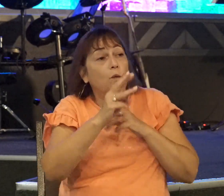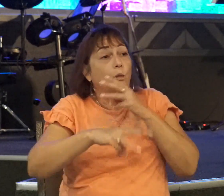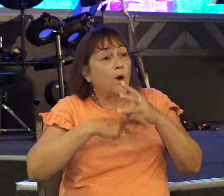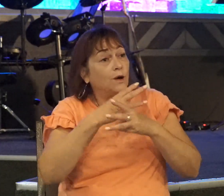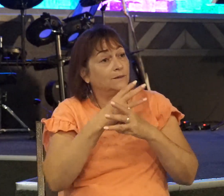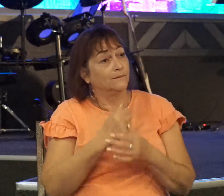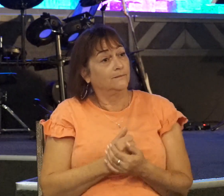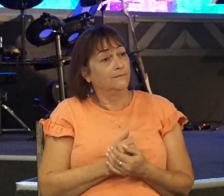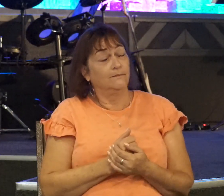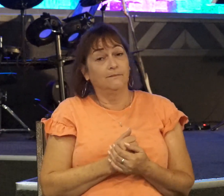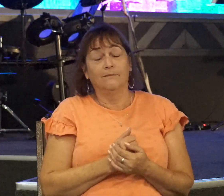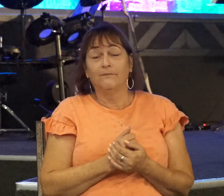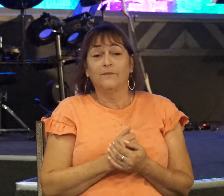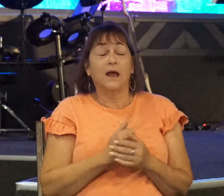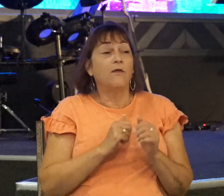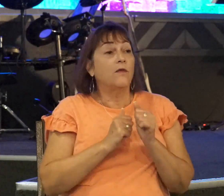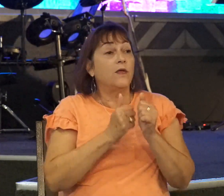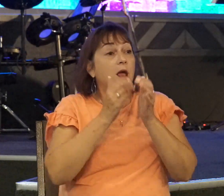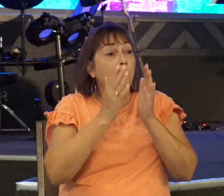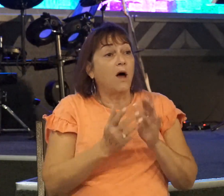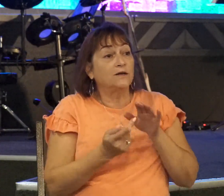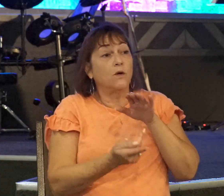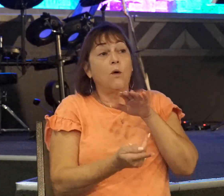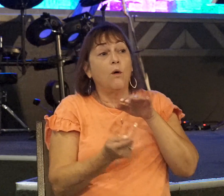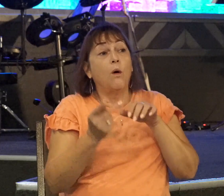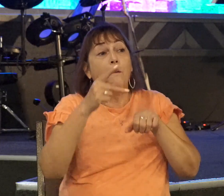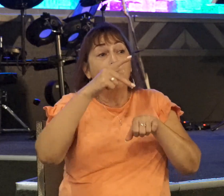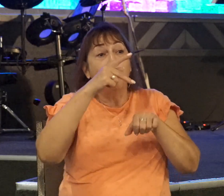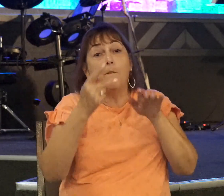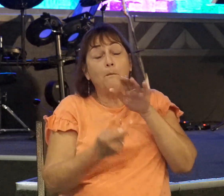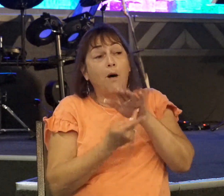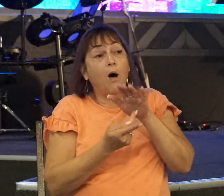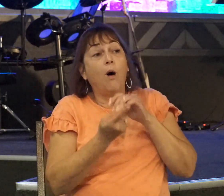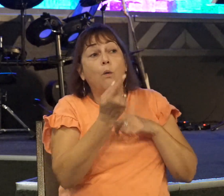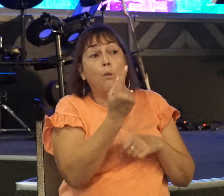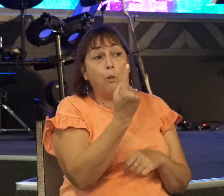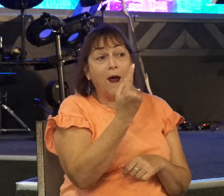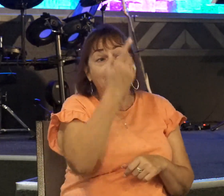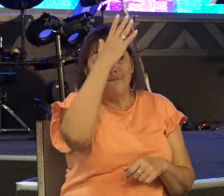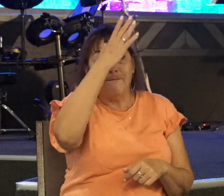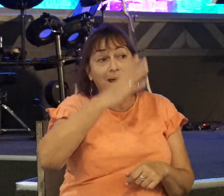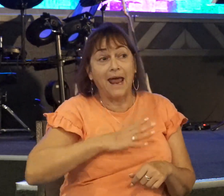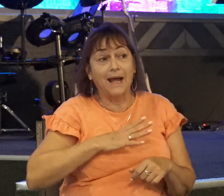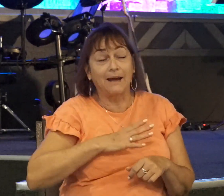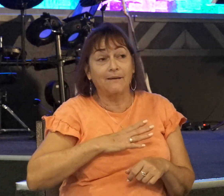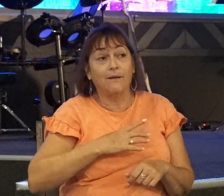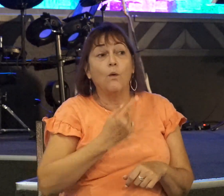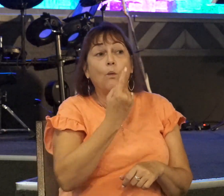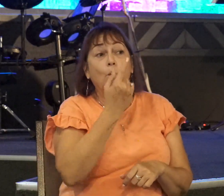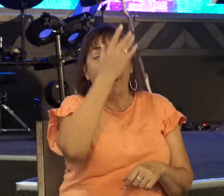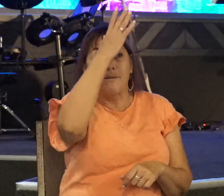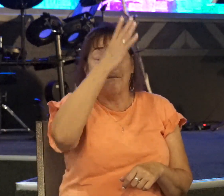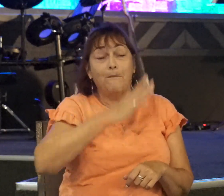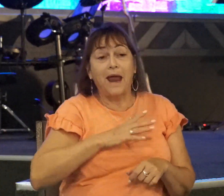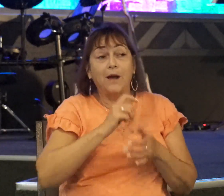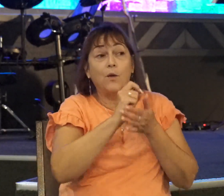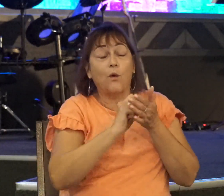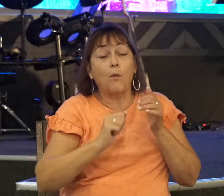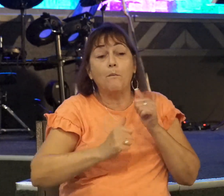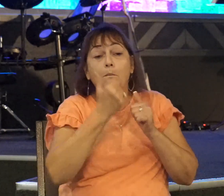Or how about the Apostle Paul? One man. One man who wrote most of the New Testament under